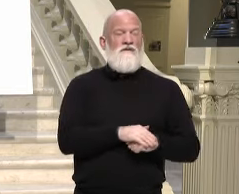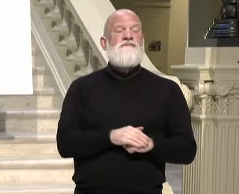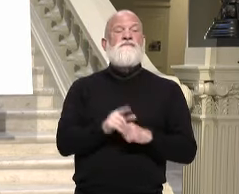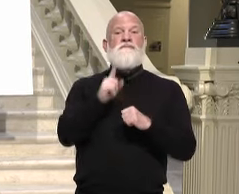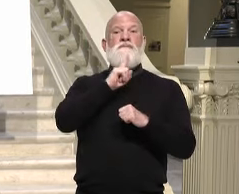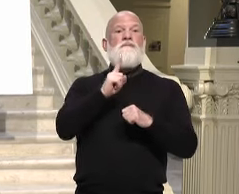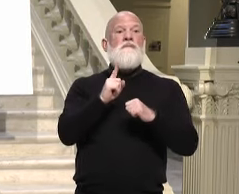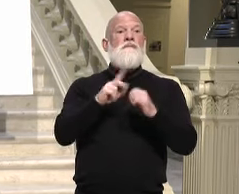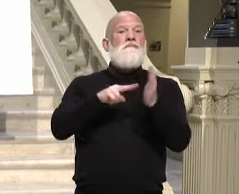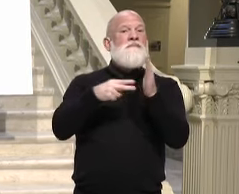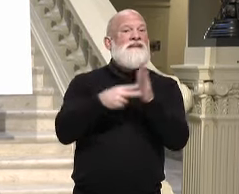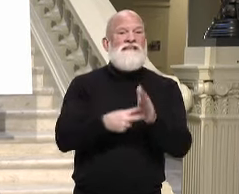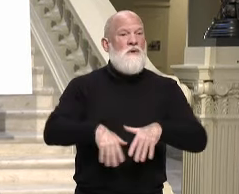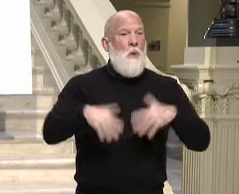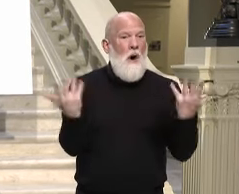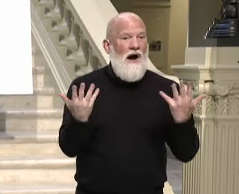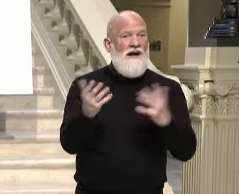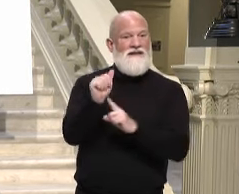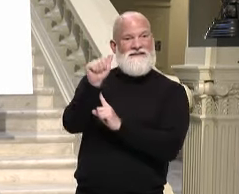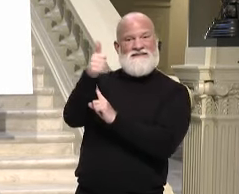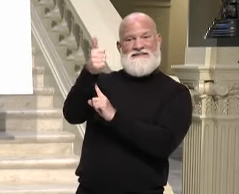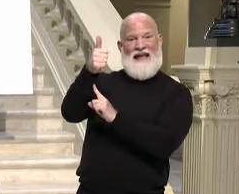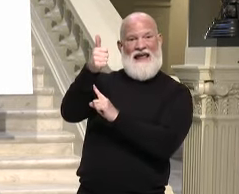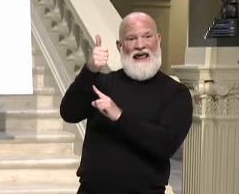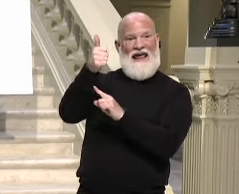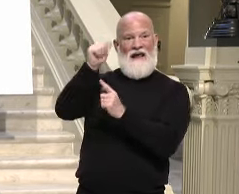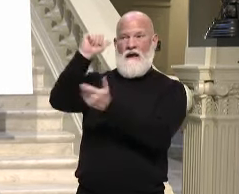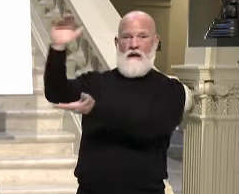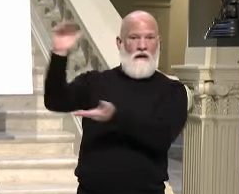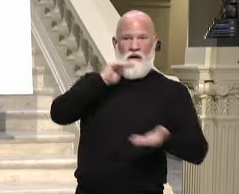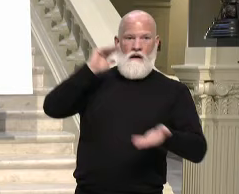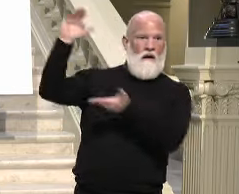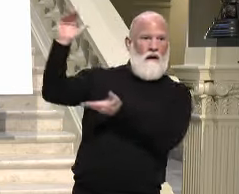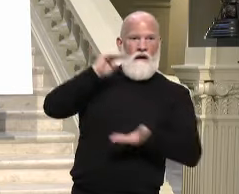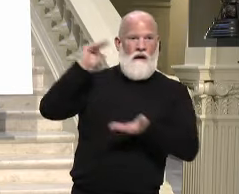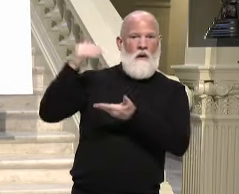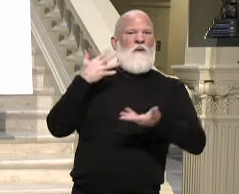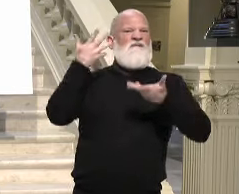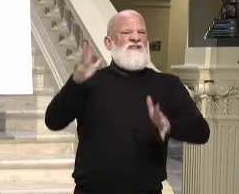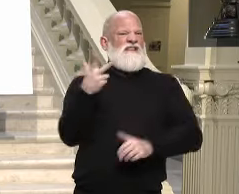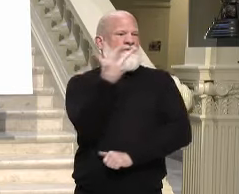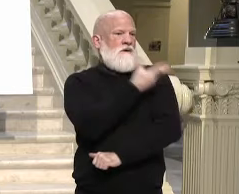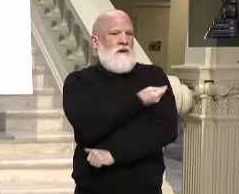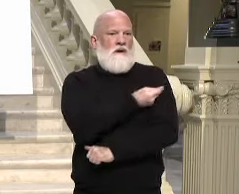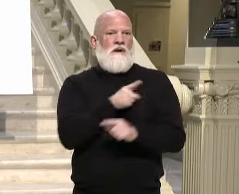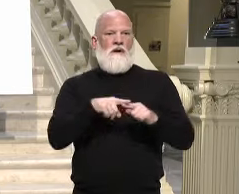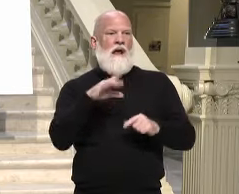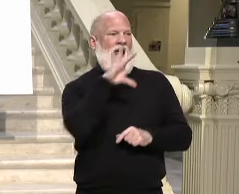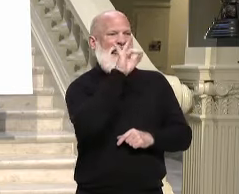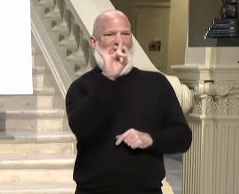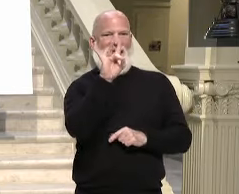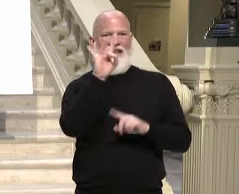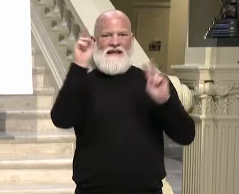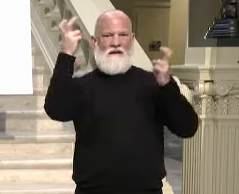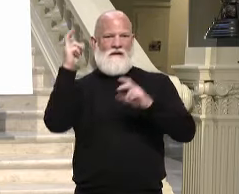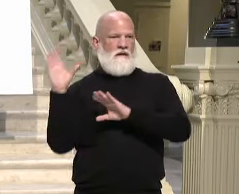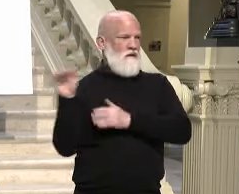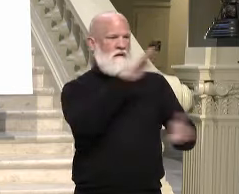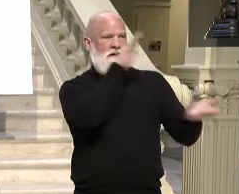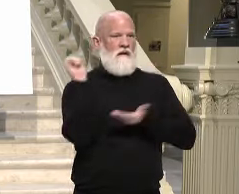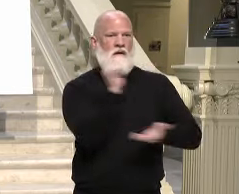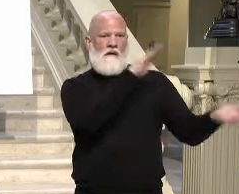doses that the state has received. On the Johnson & Johnson front, we expect to have those 83